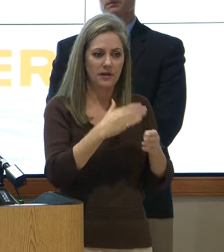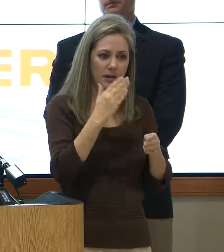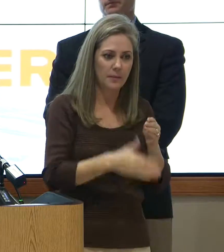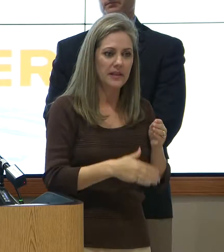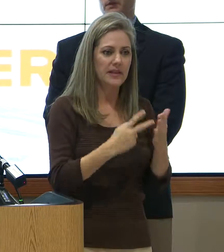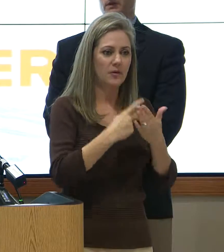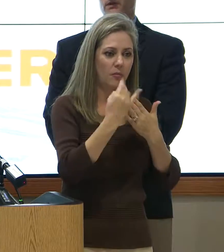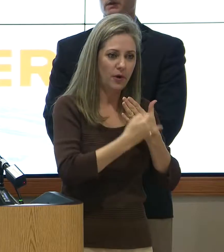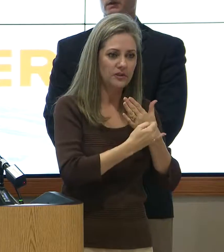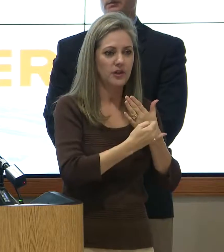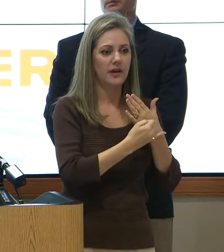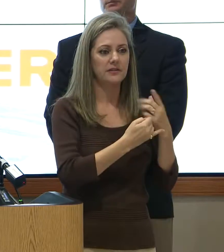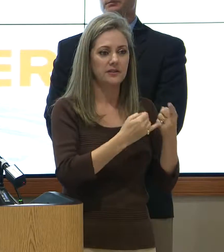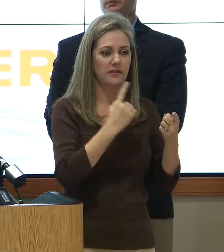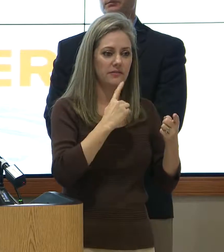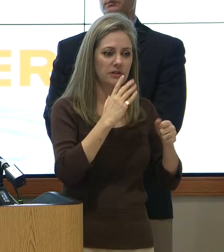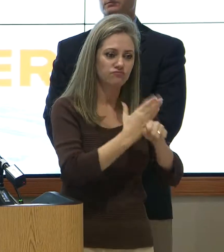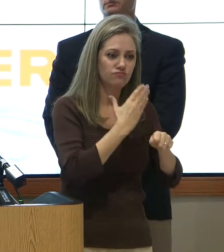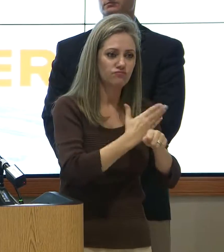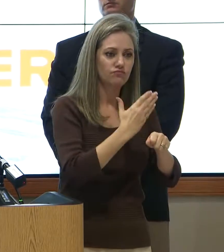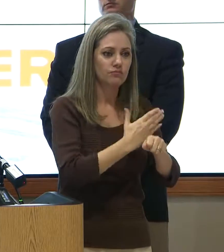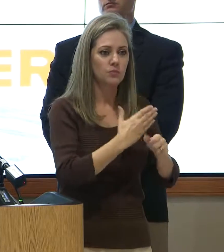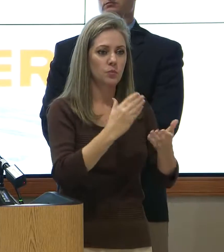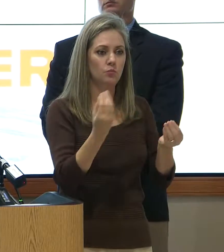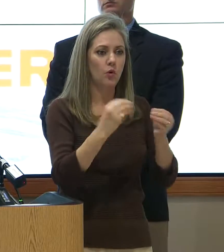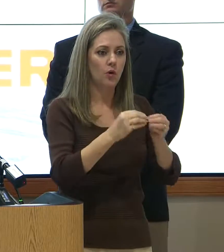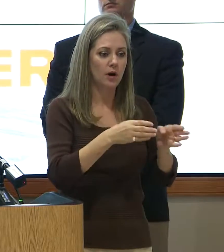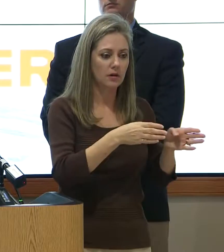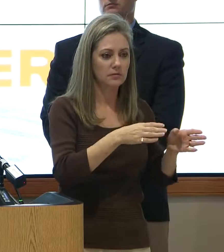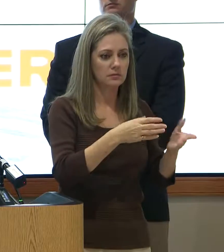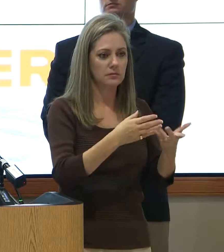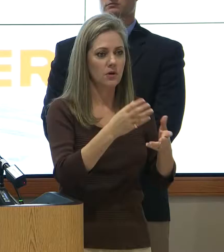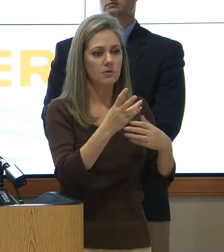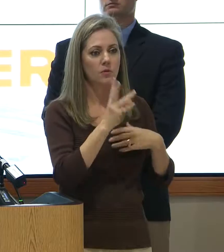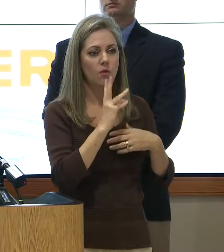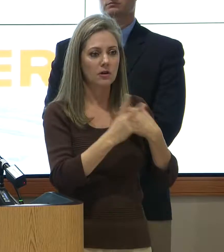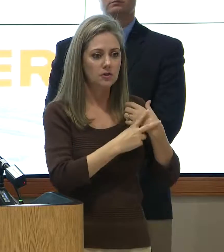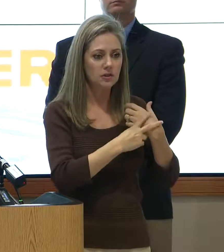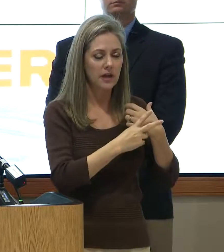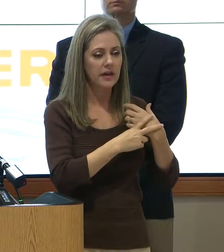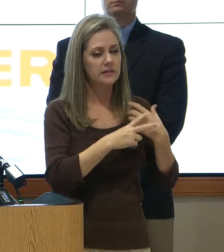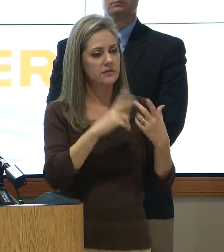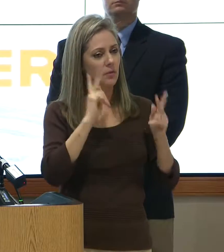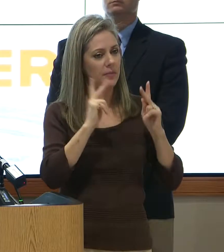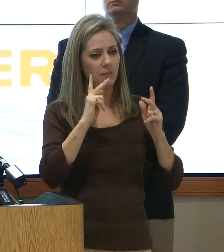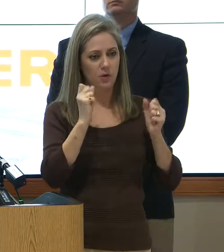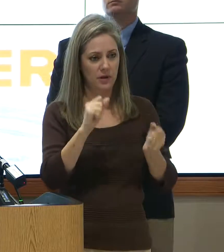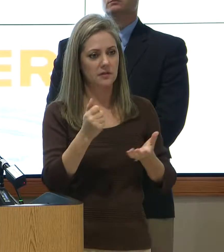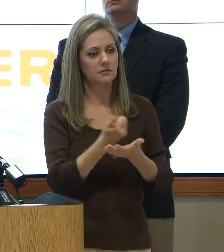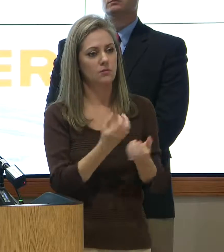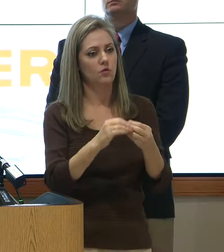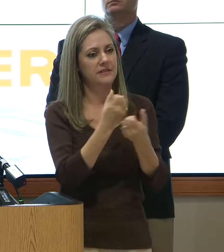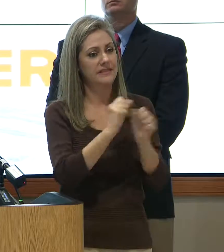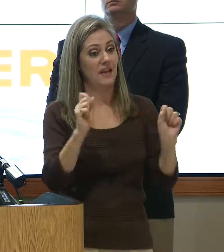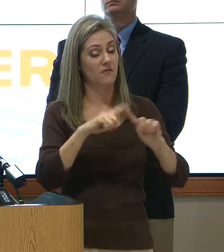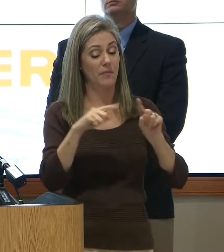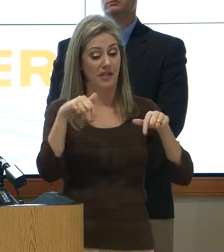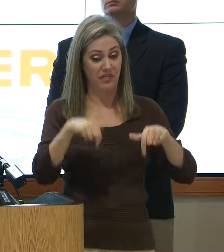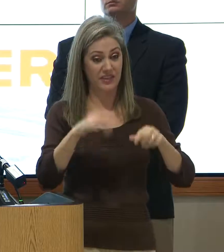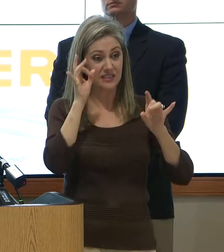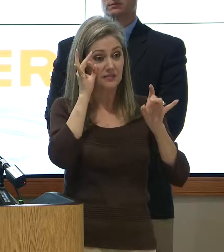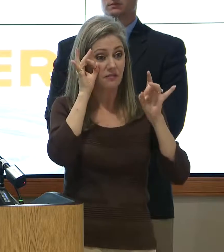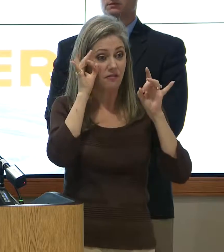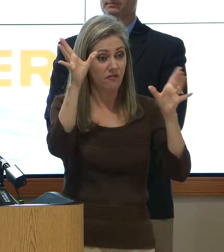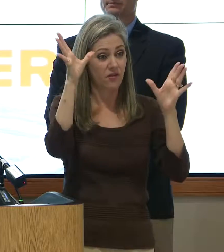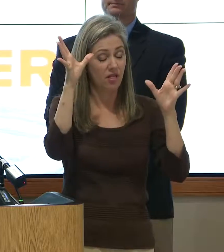people and property out of harm's way. But an event of this magnitude, no, I don't think any of